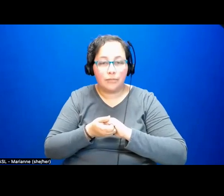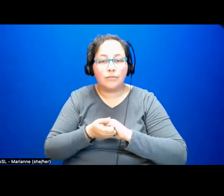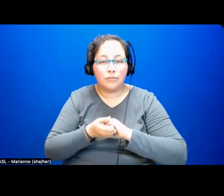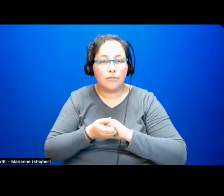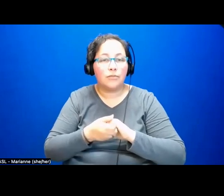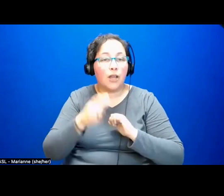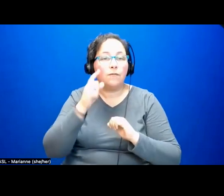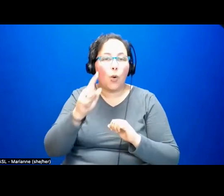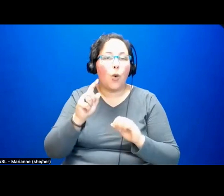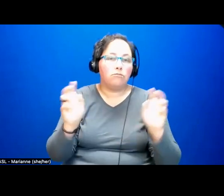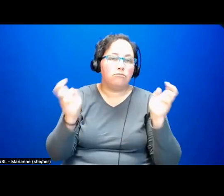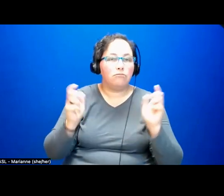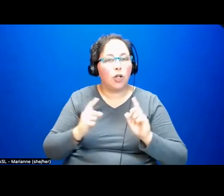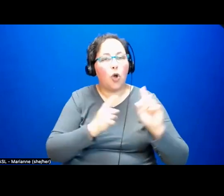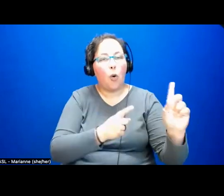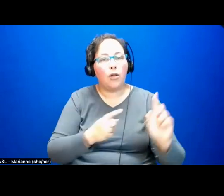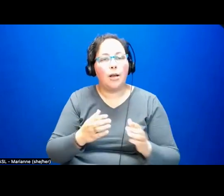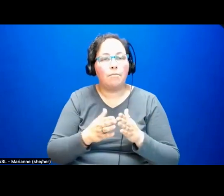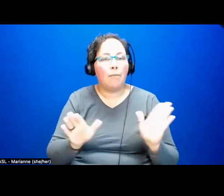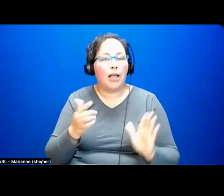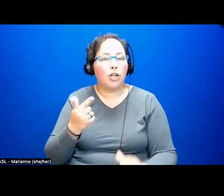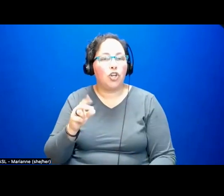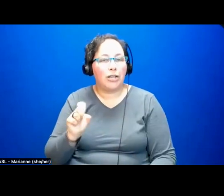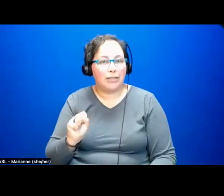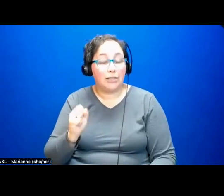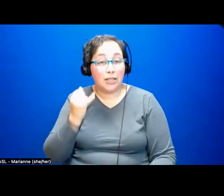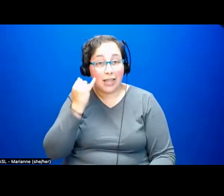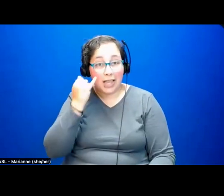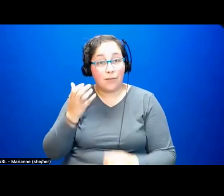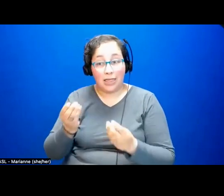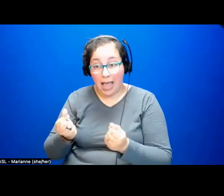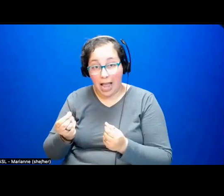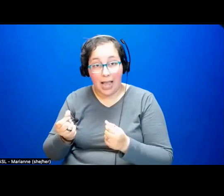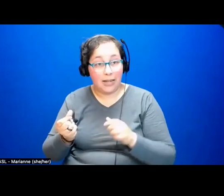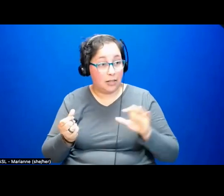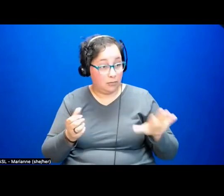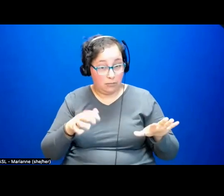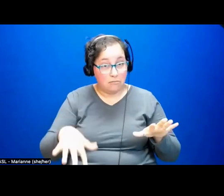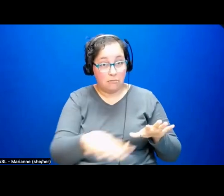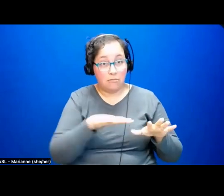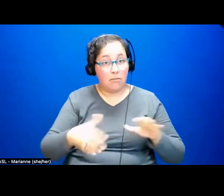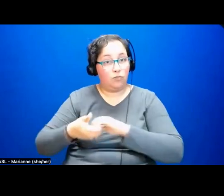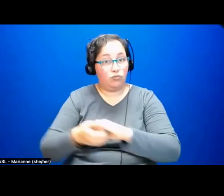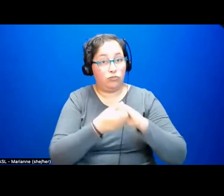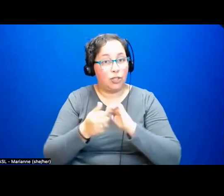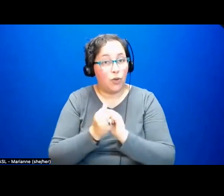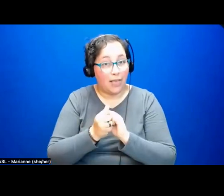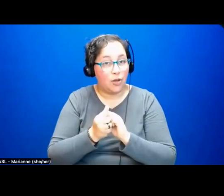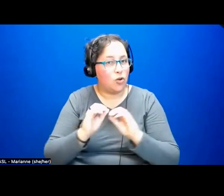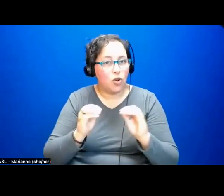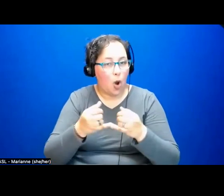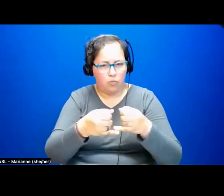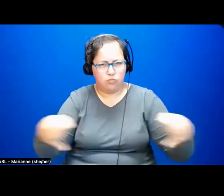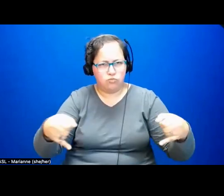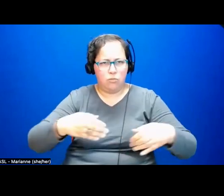of public goods, combining territory, land and water resources, money and people to make